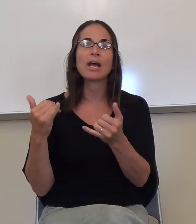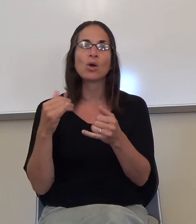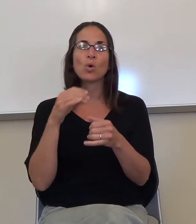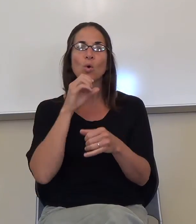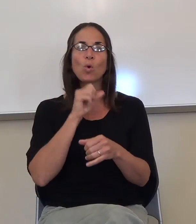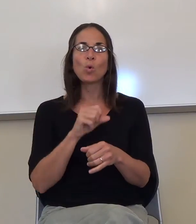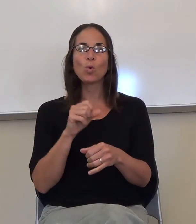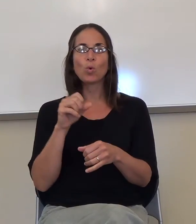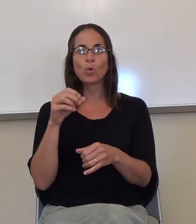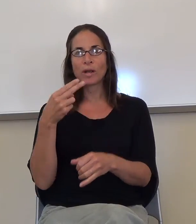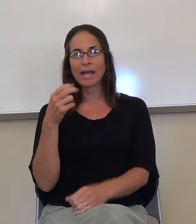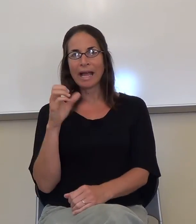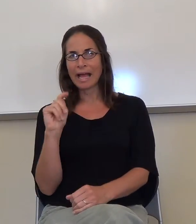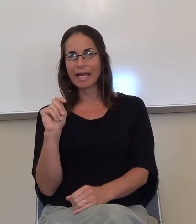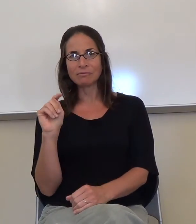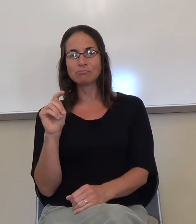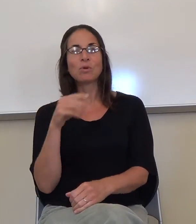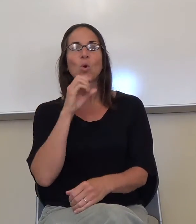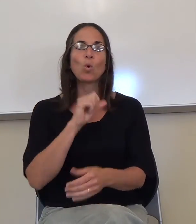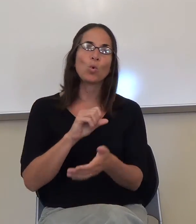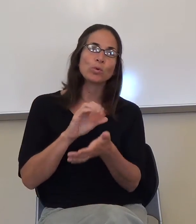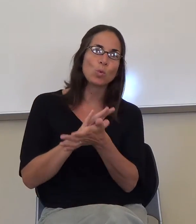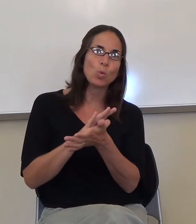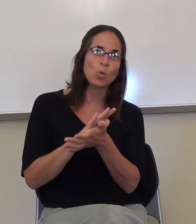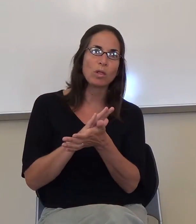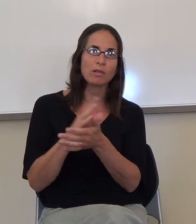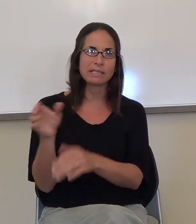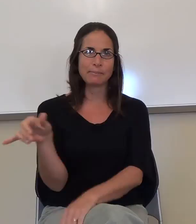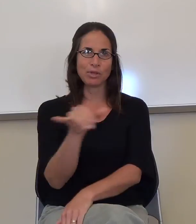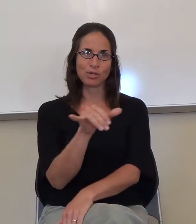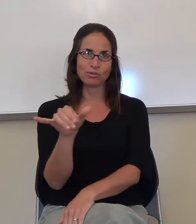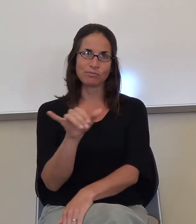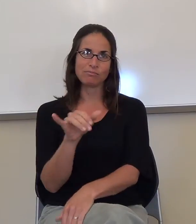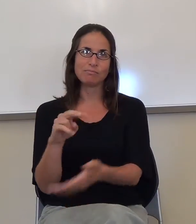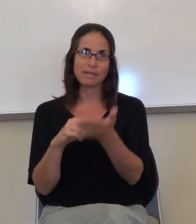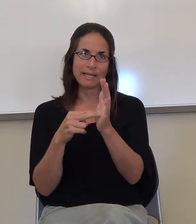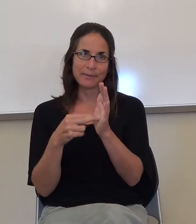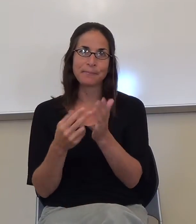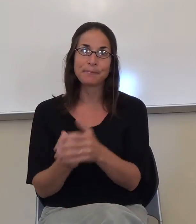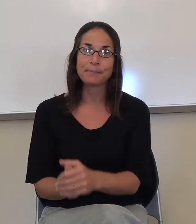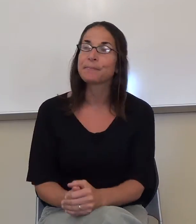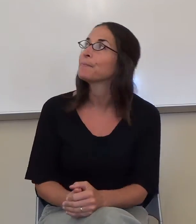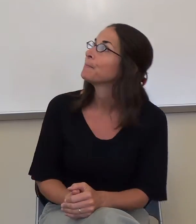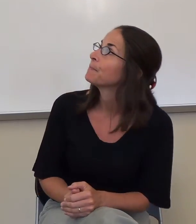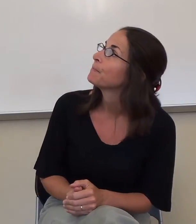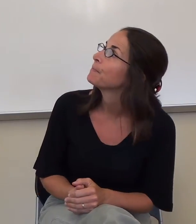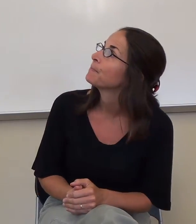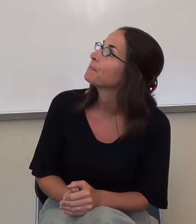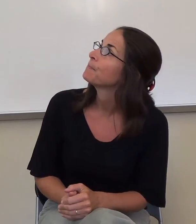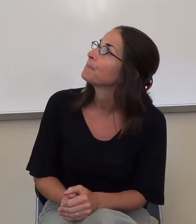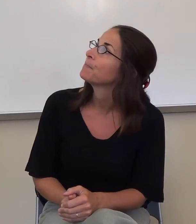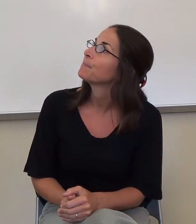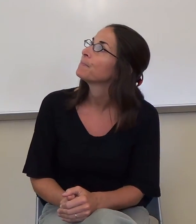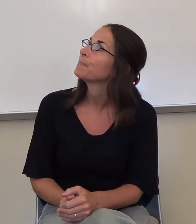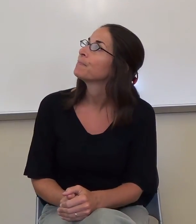either old school or old hat, here's the definition of an idiom. Could you take that phrase